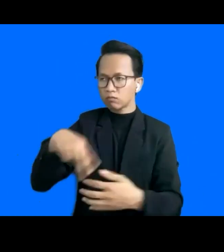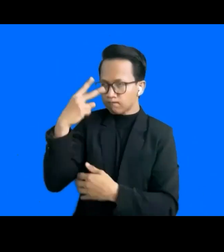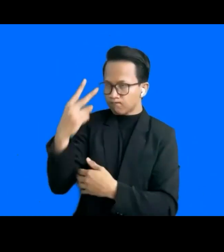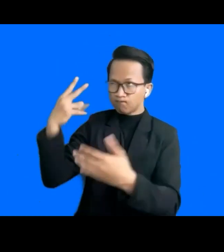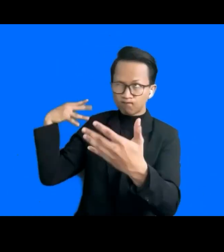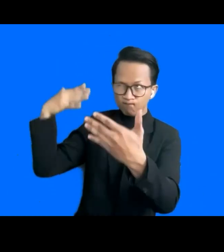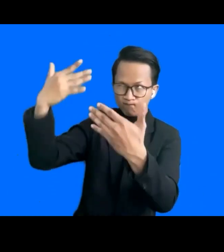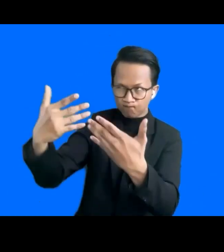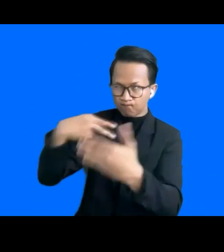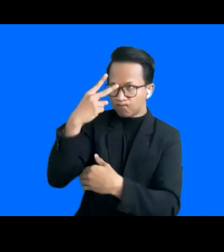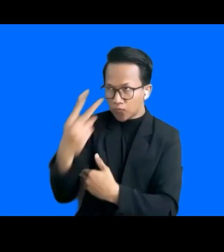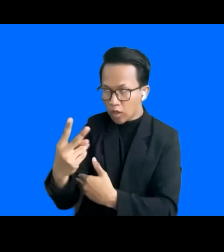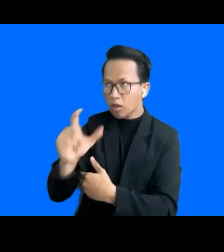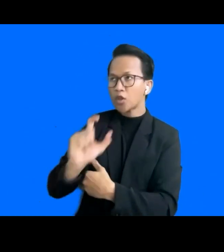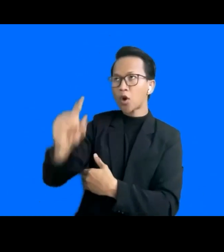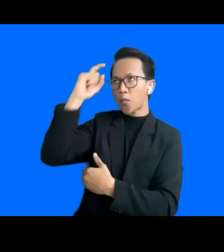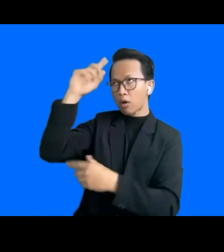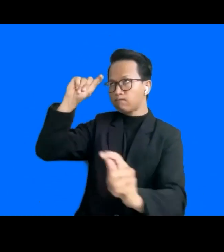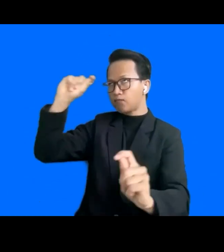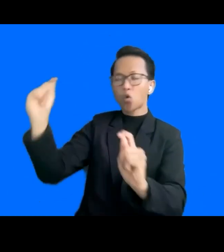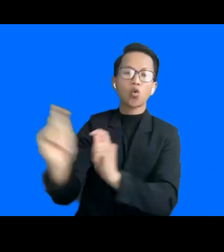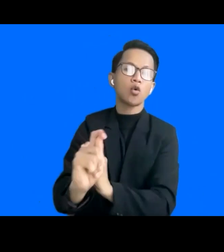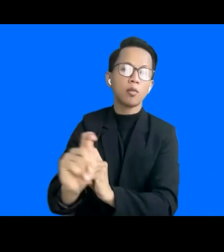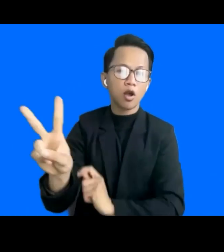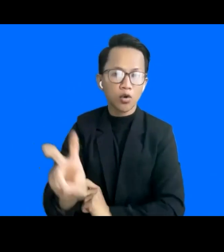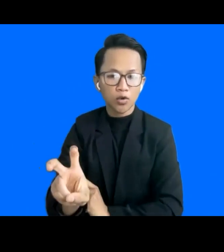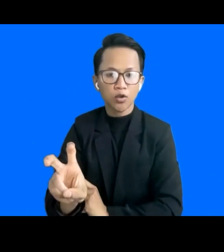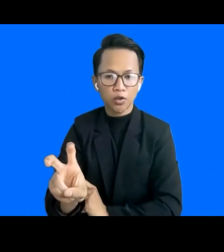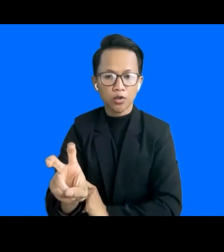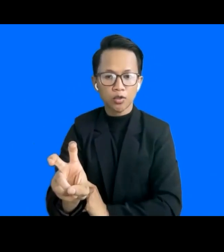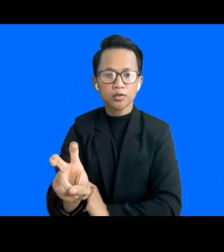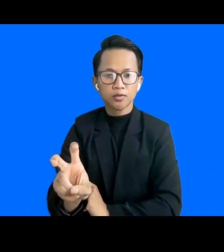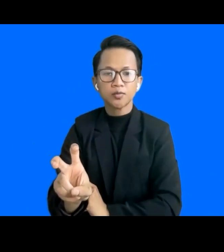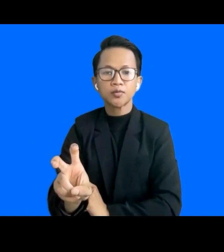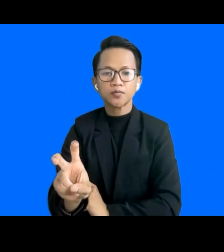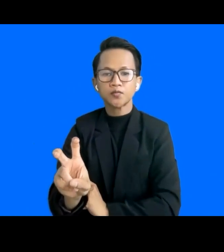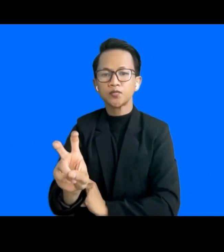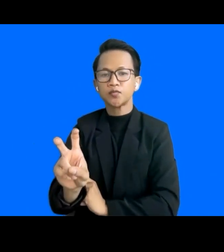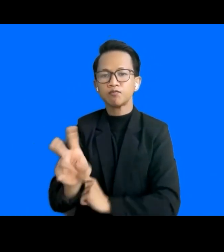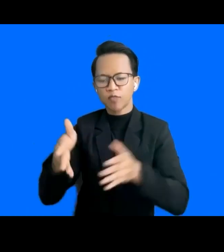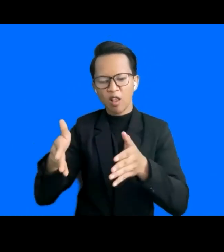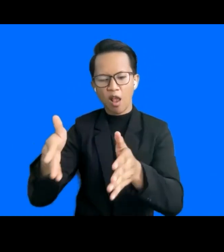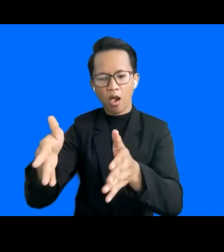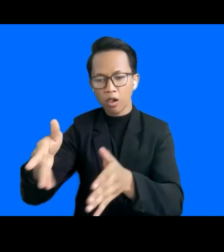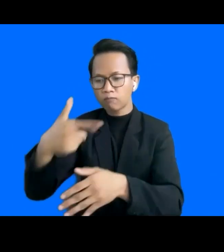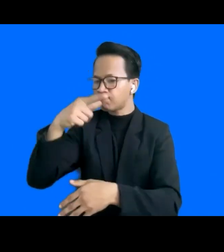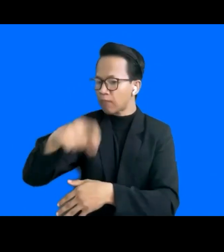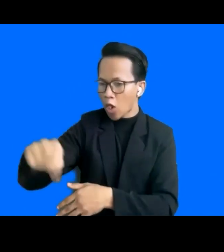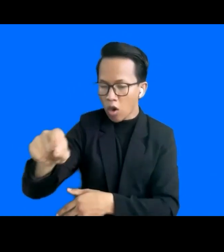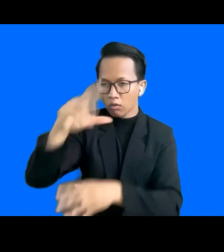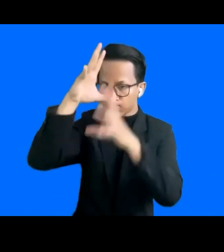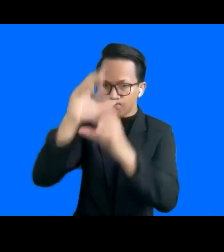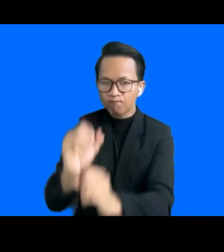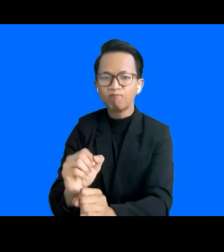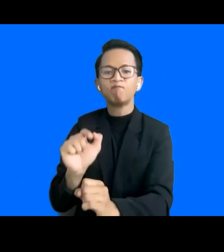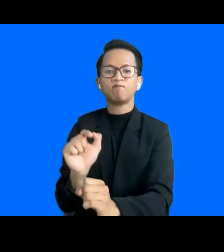change my mindset so that I can think the correct way so that I can then move and